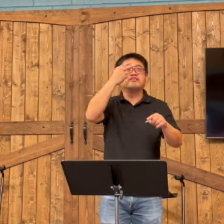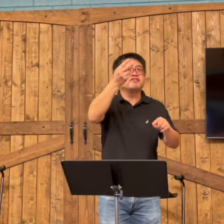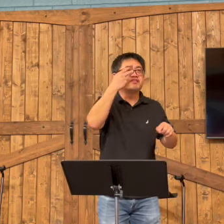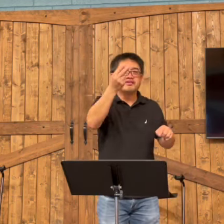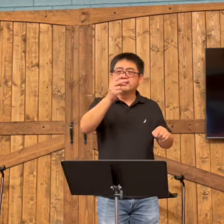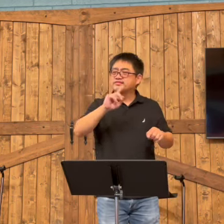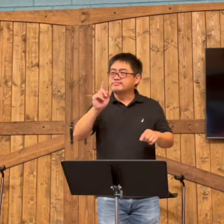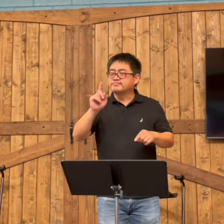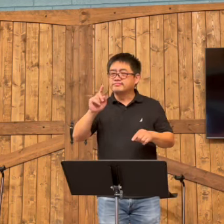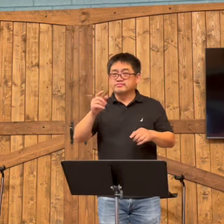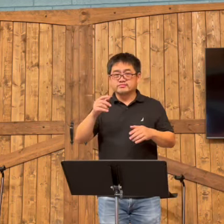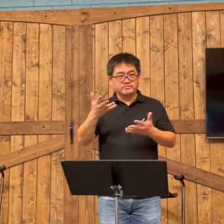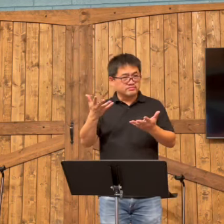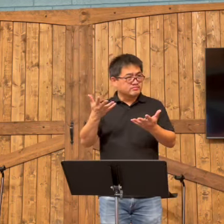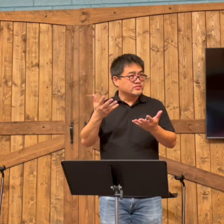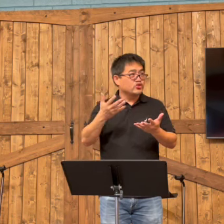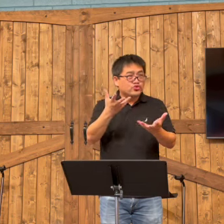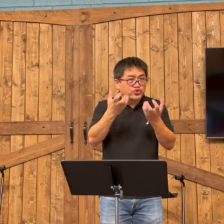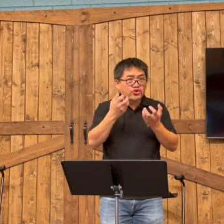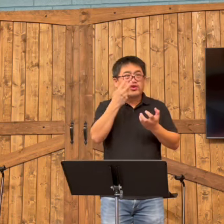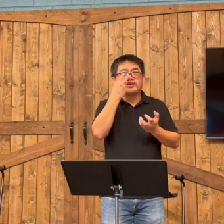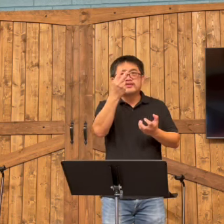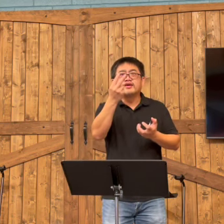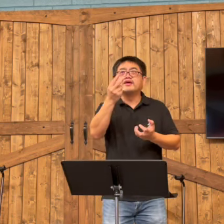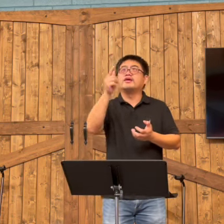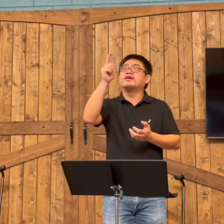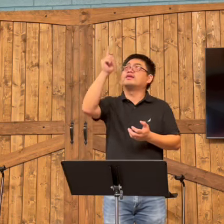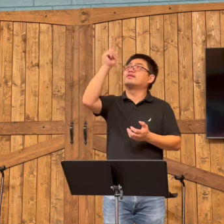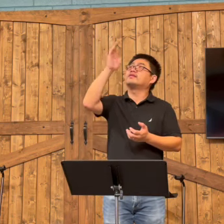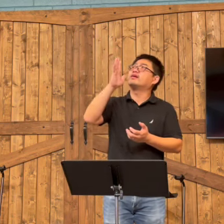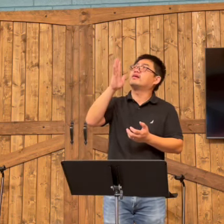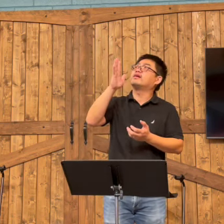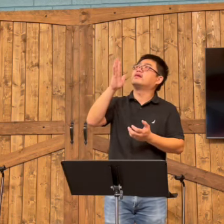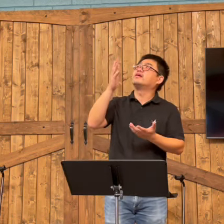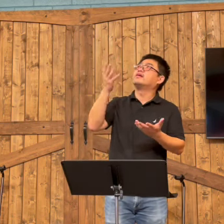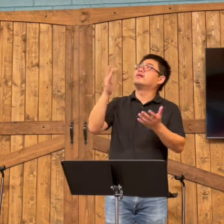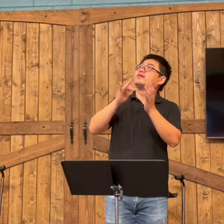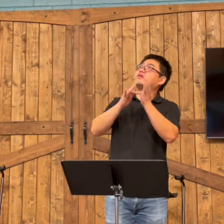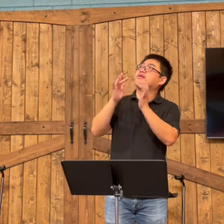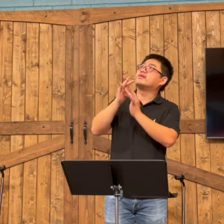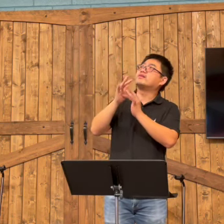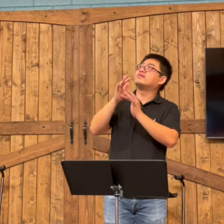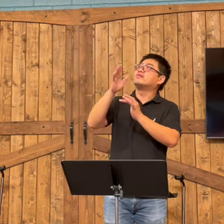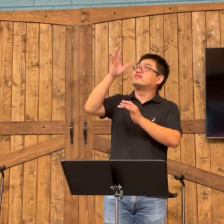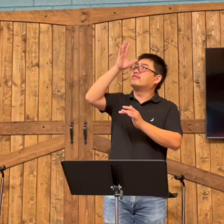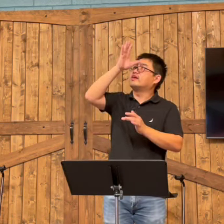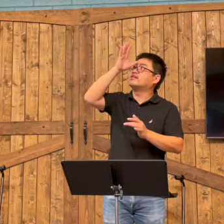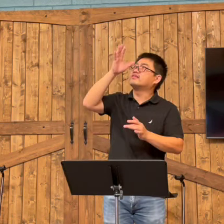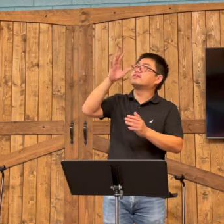There isn't a place in the world where God can't see you. He can see you in every place.